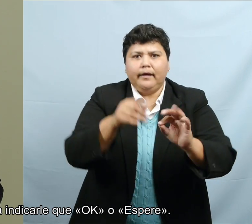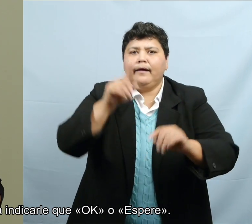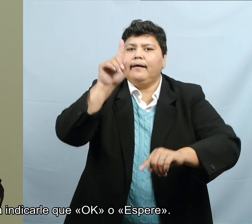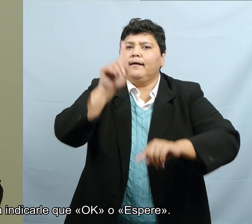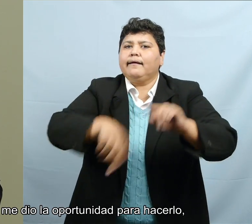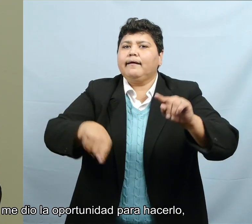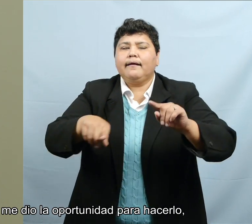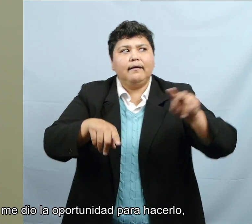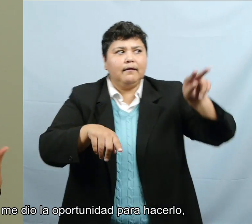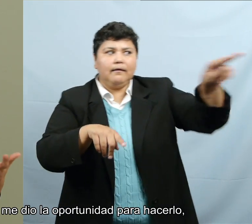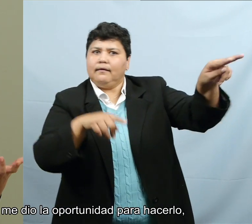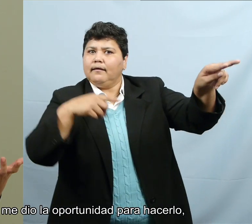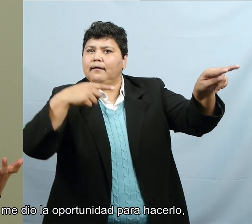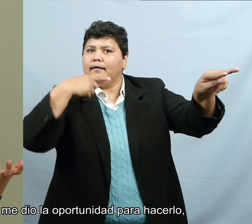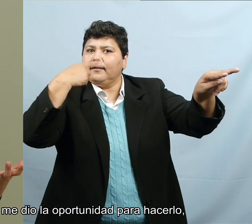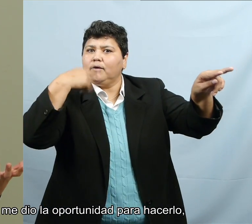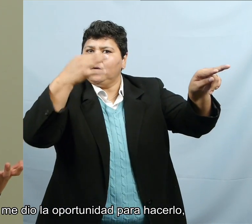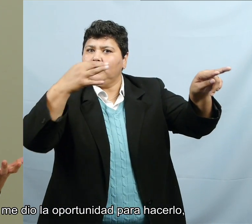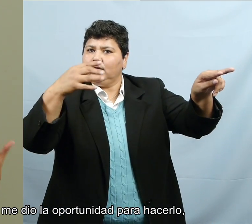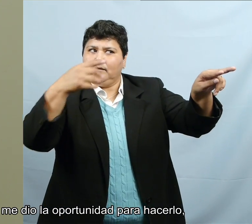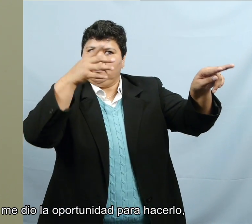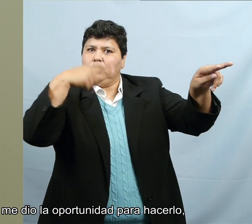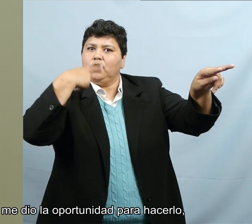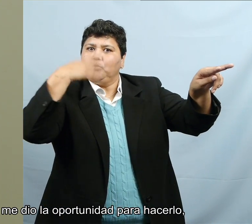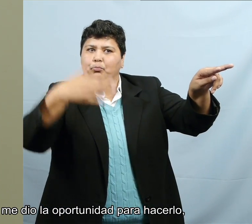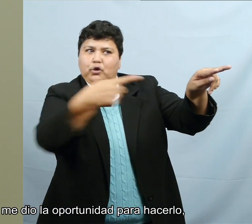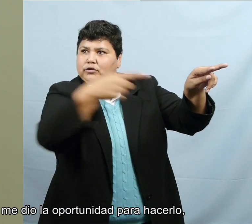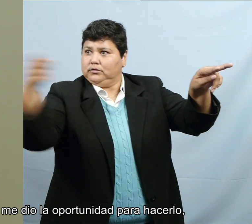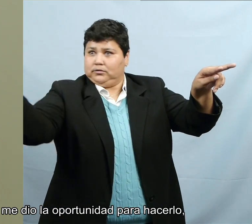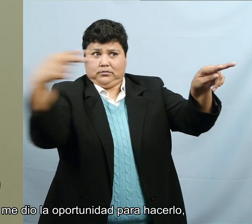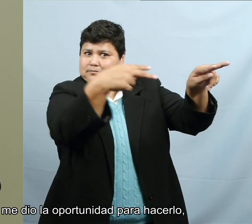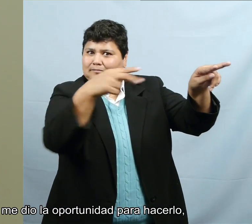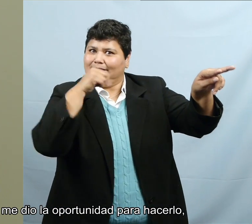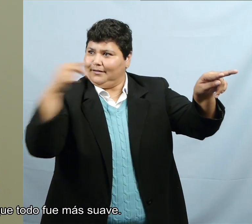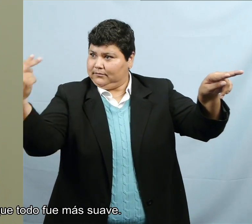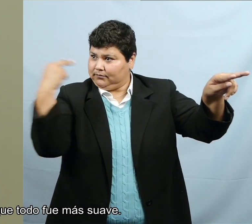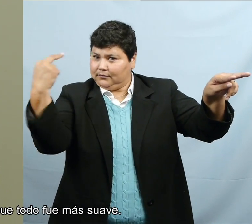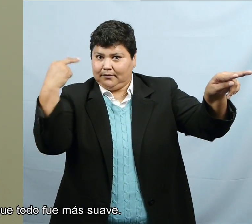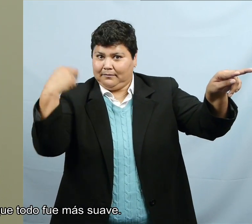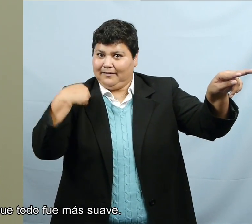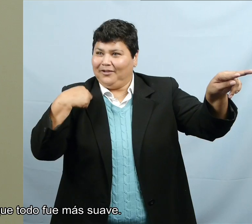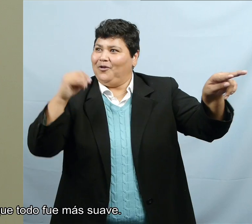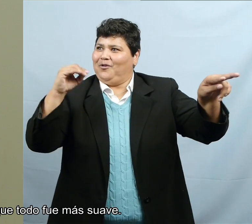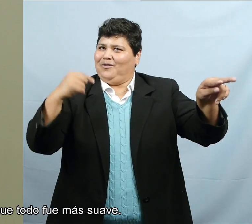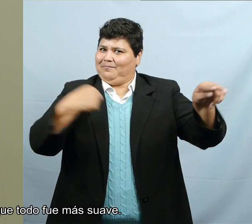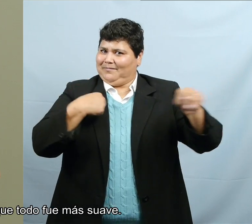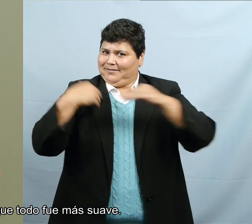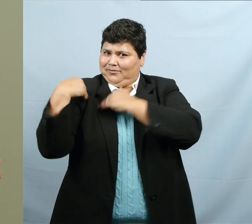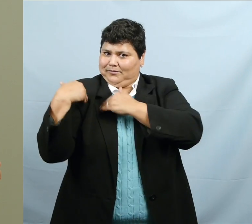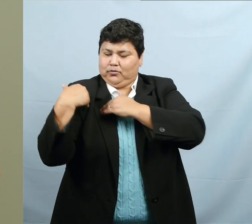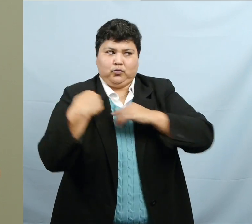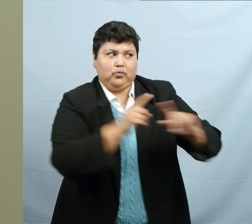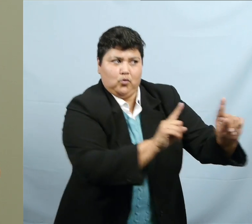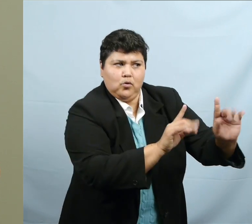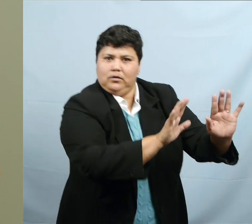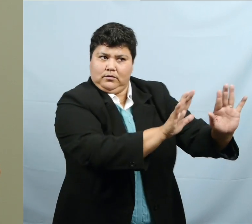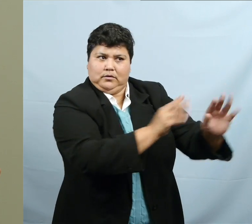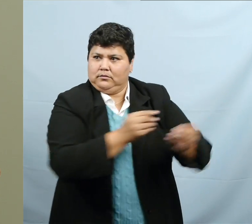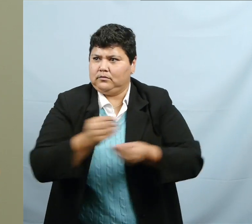okay or hold on. So, when, you know, I was given that opportunity to do that, I felt like it went more smooth.